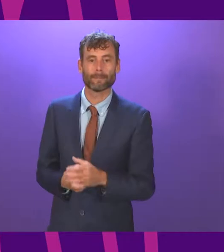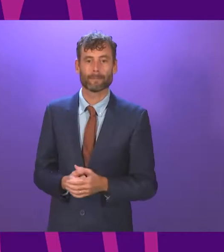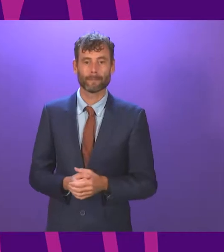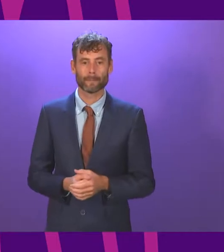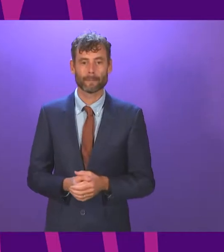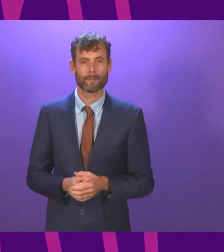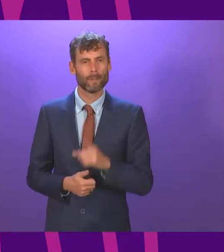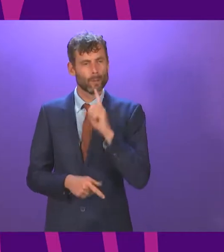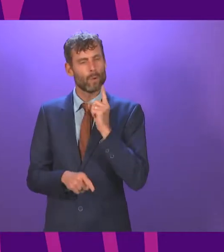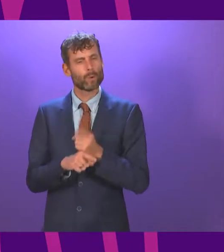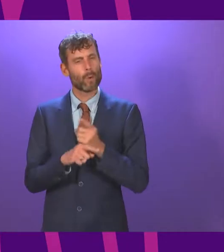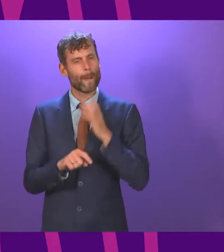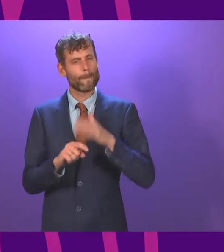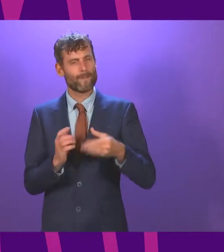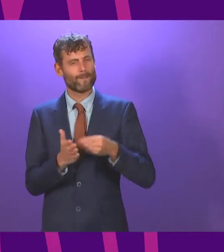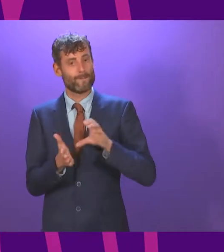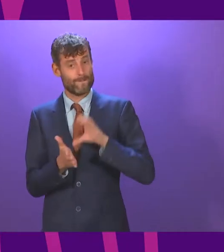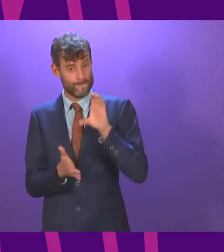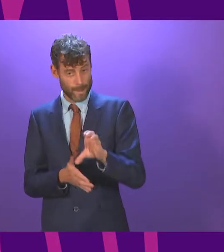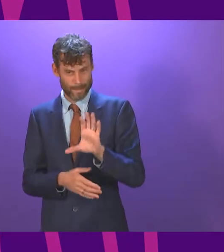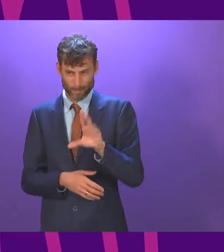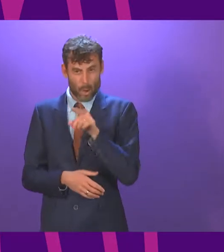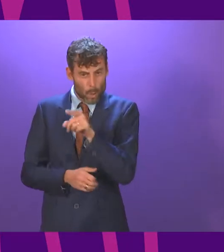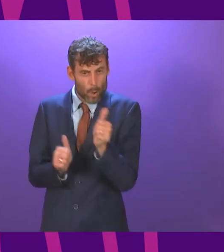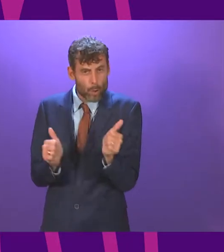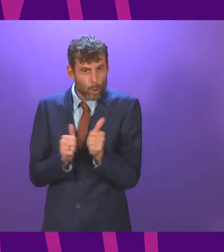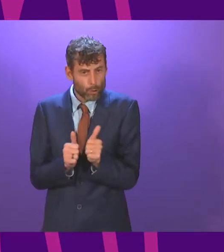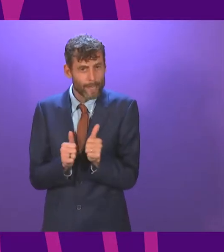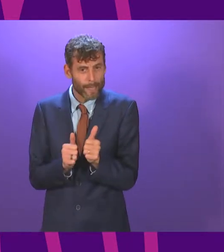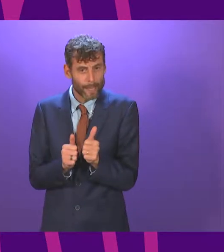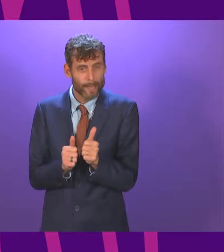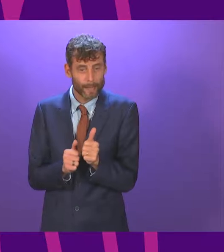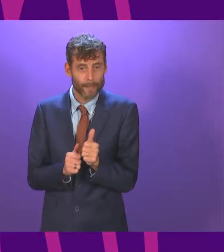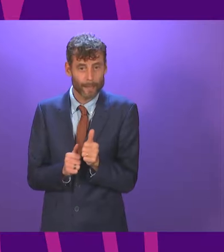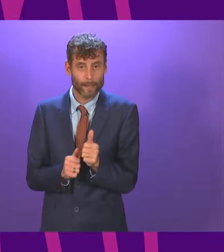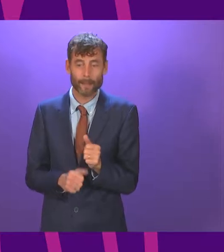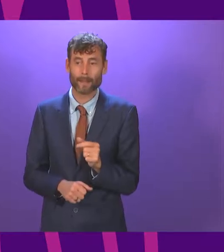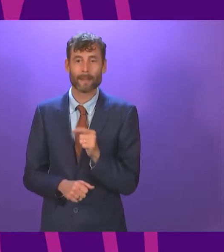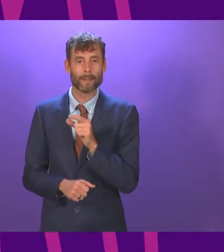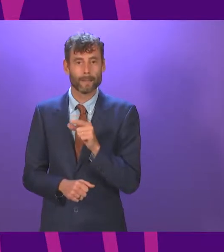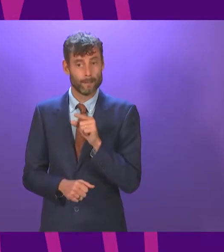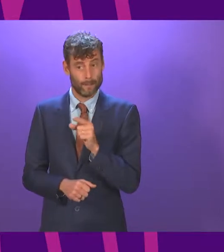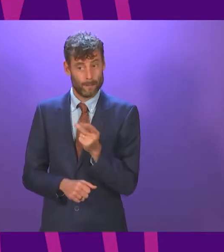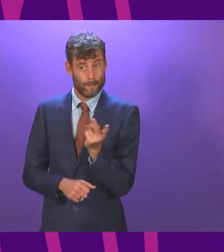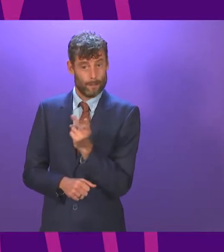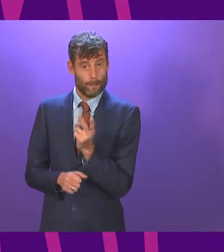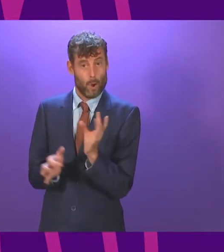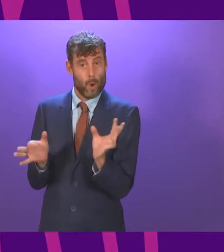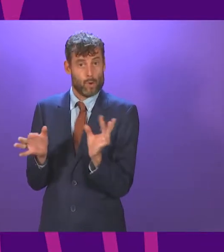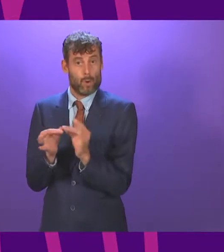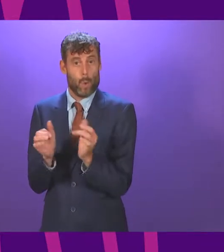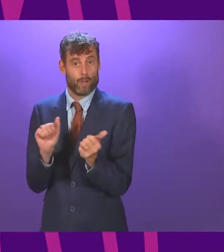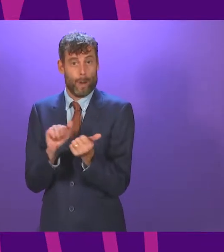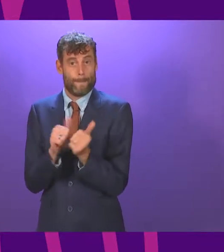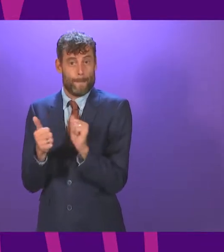You talk about funding. Does the member agree with the coalition partner's stance that Scotland needs a